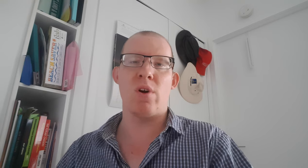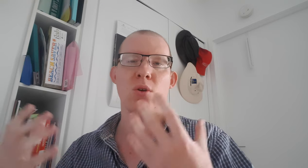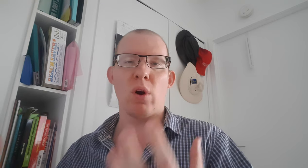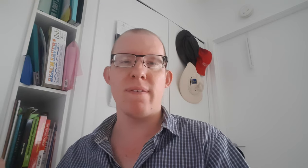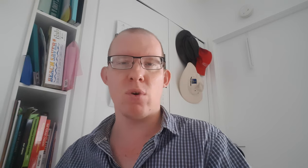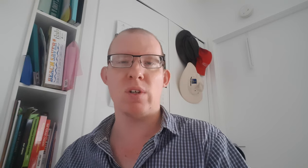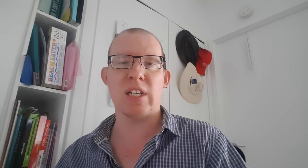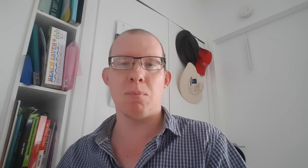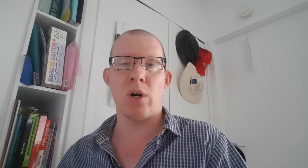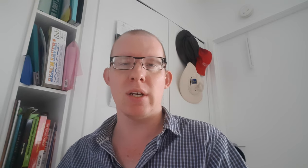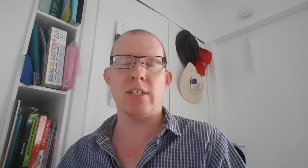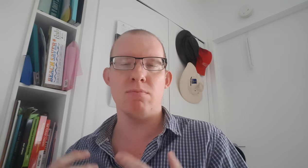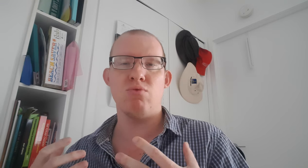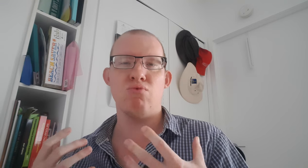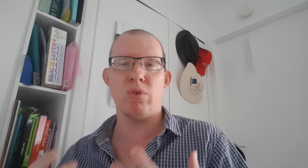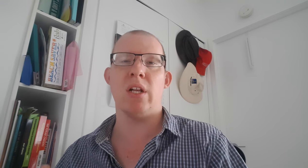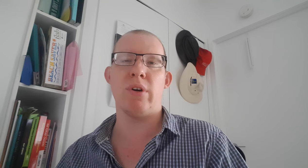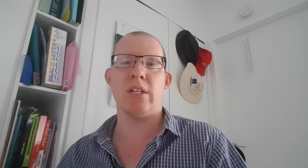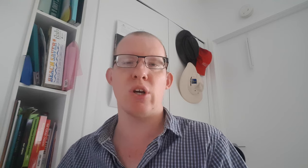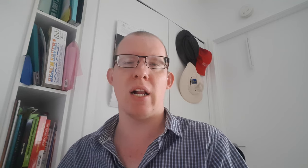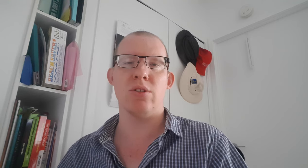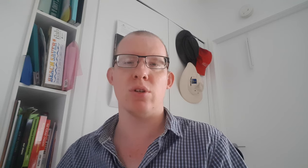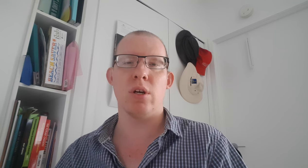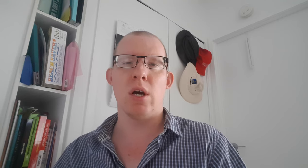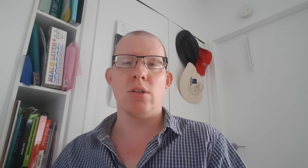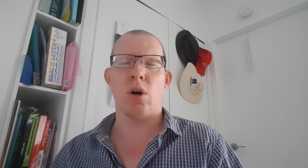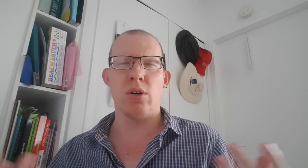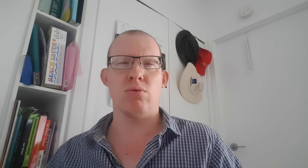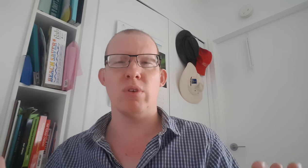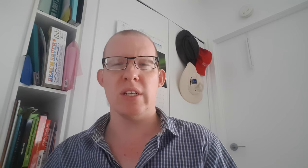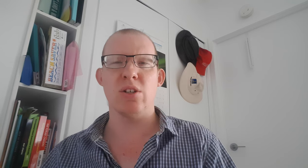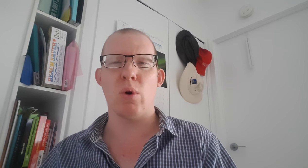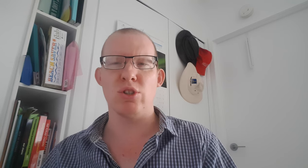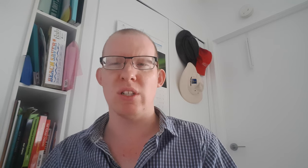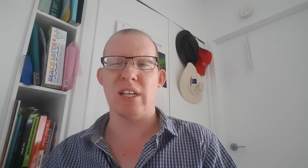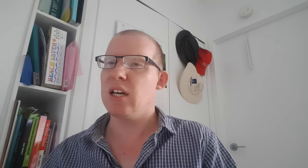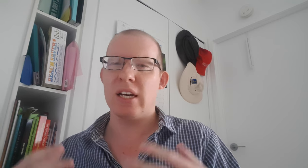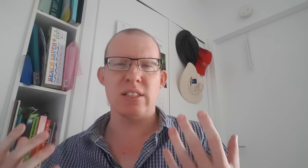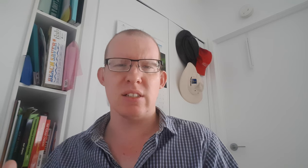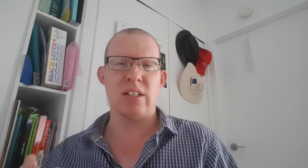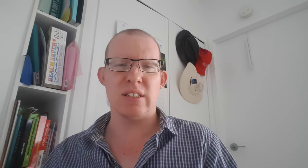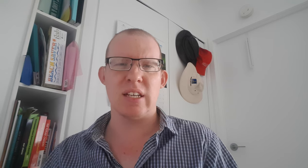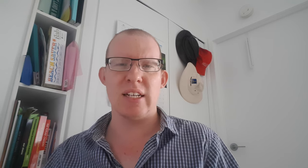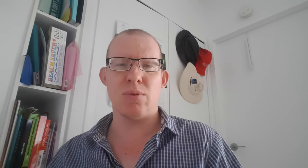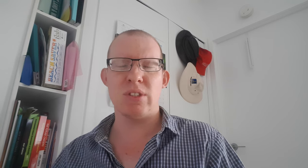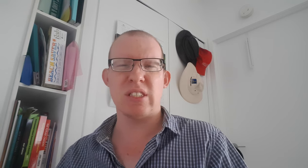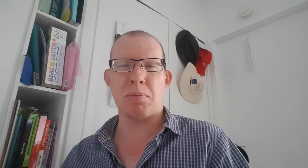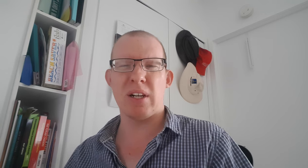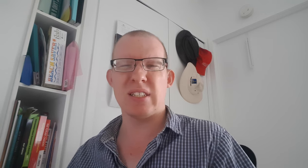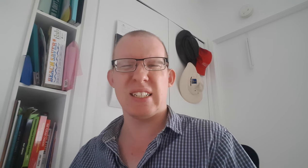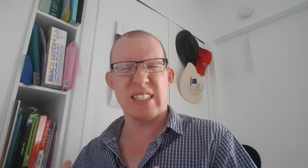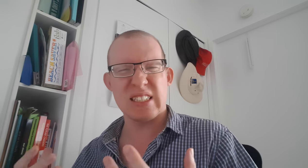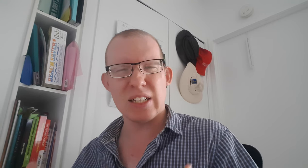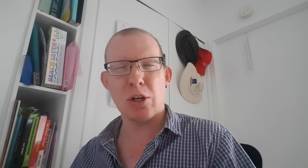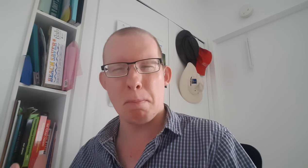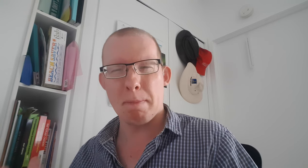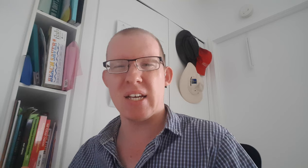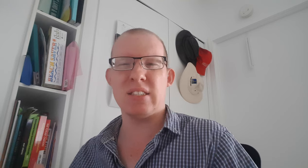you're looking for someone it could be really really challenging. So it's really the question here is dating with disability is it such a big